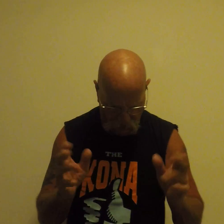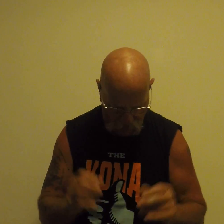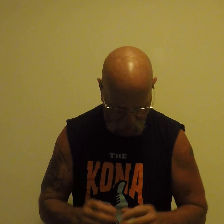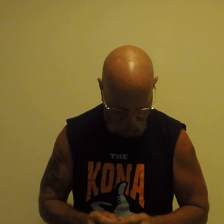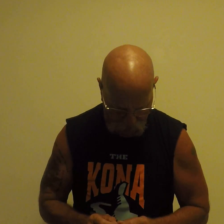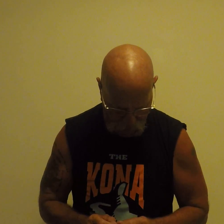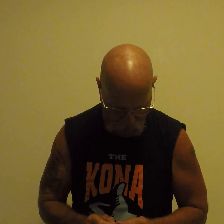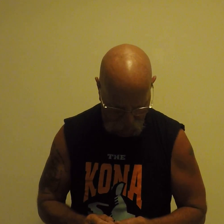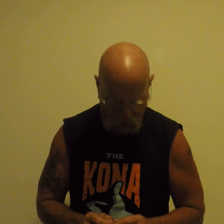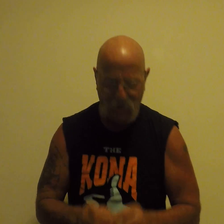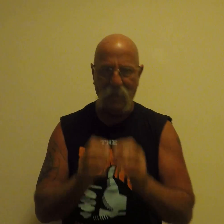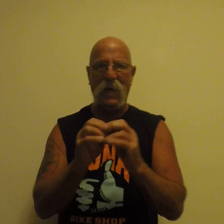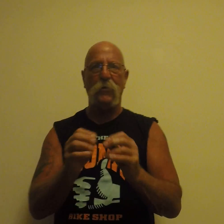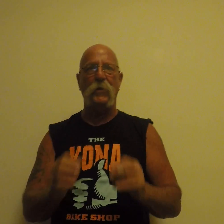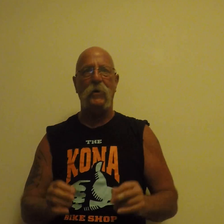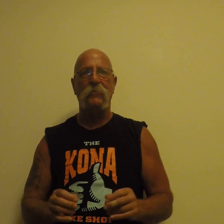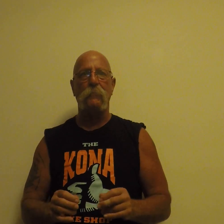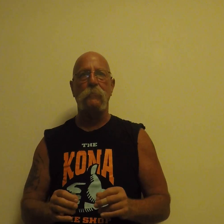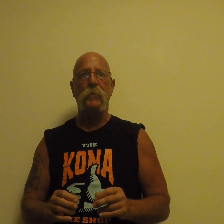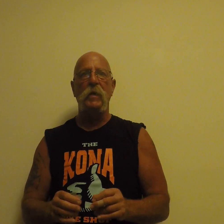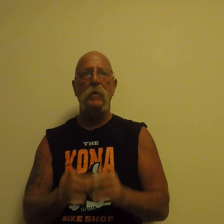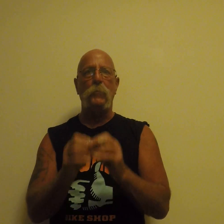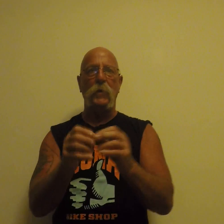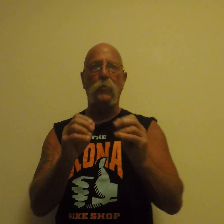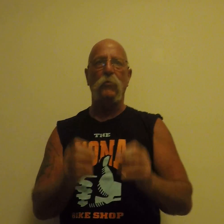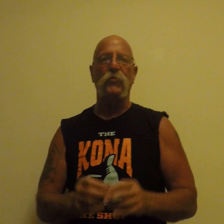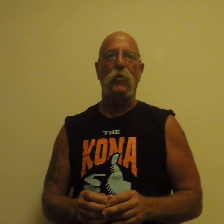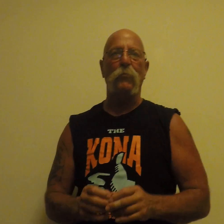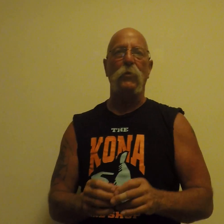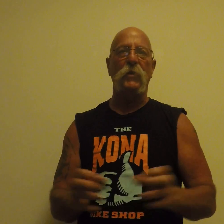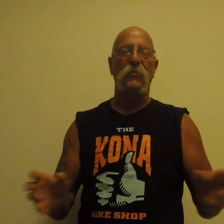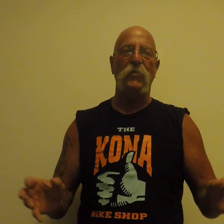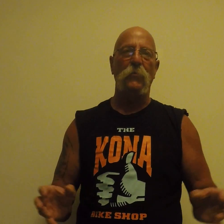enough, and loud enough, people will start believing you.